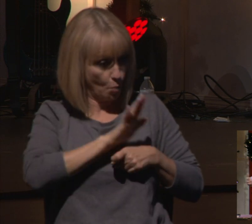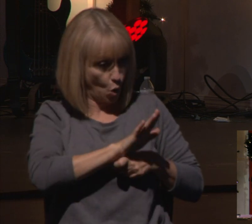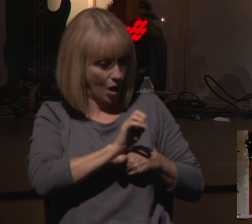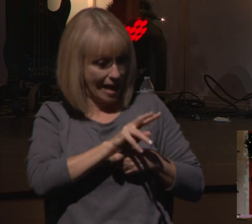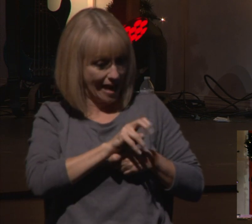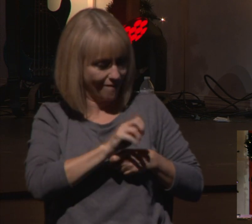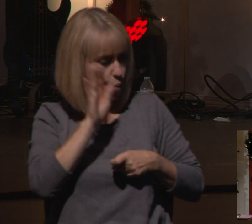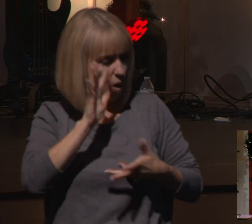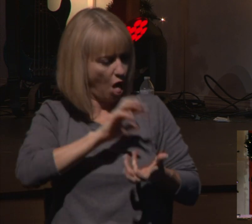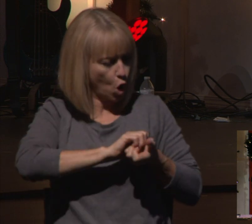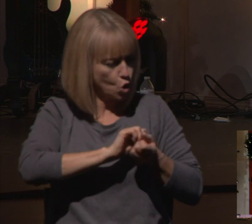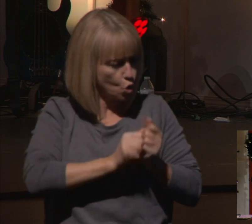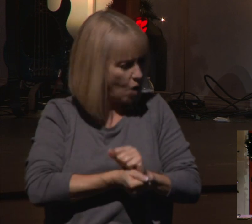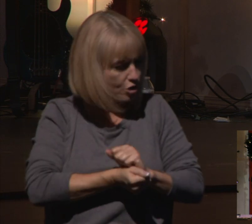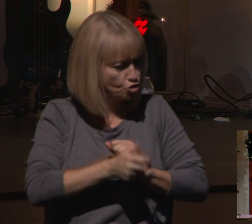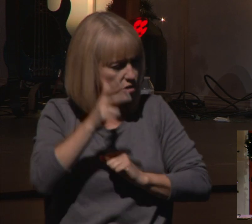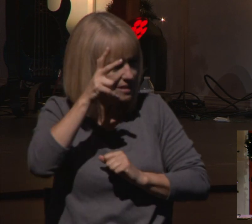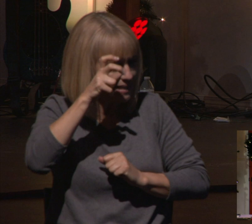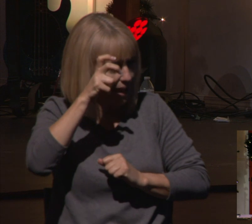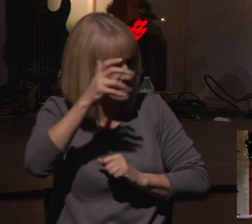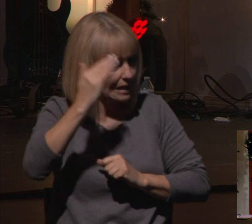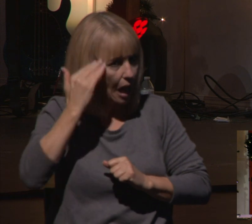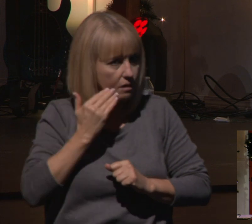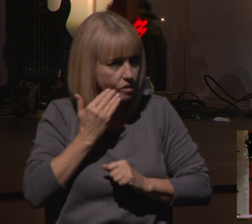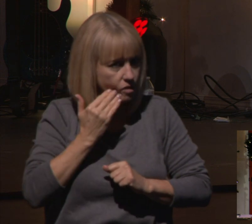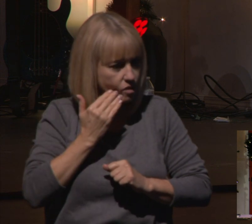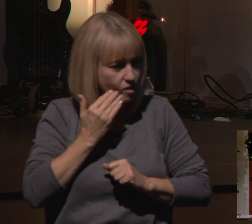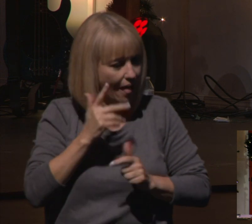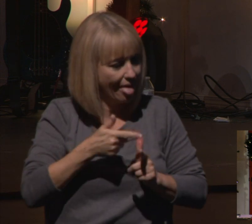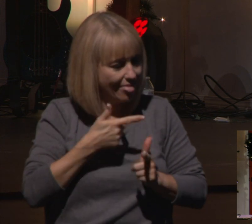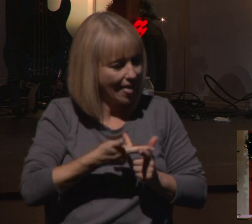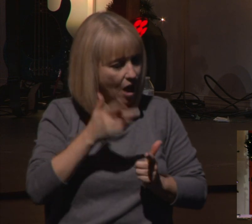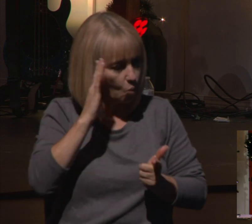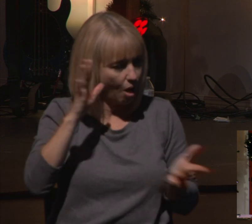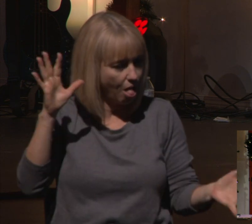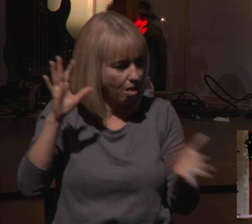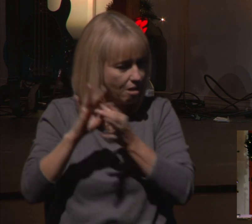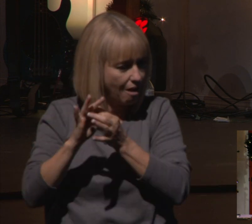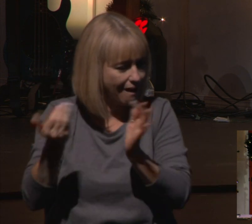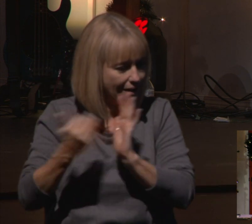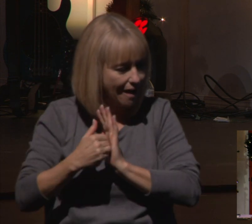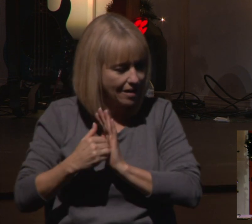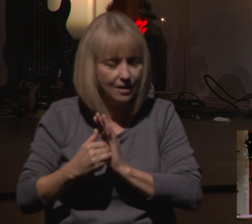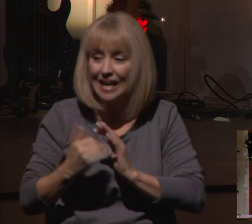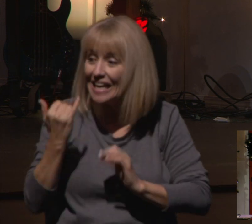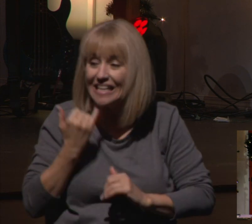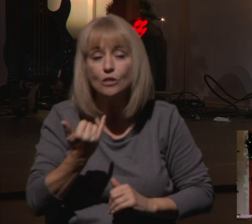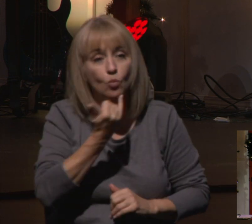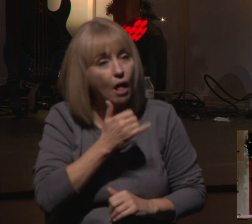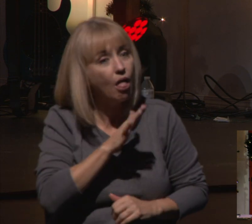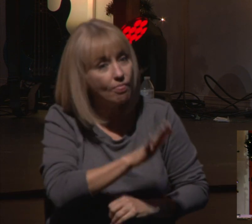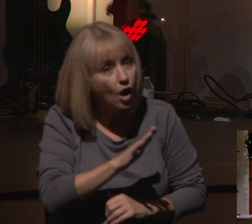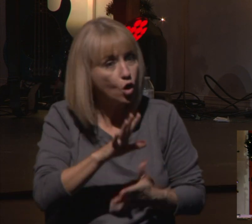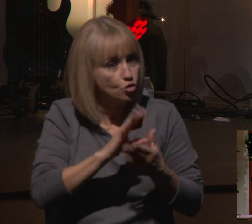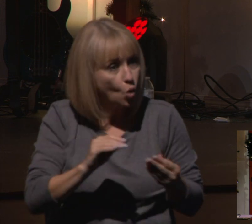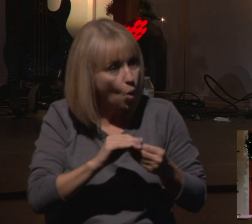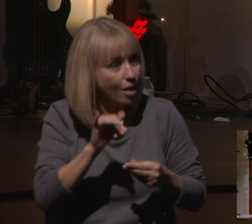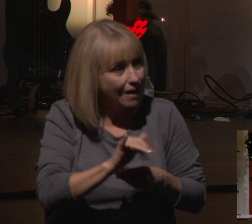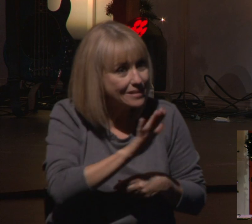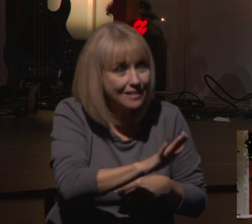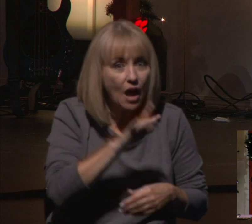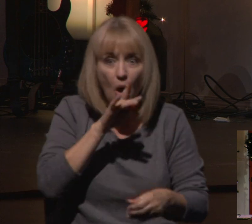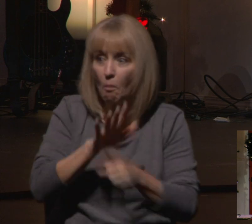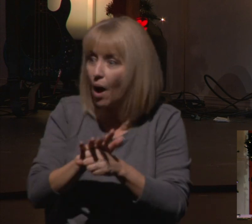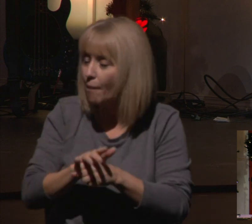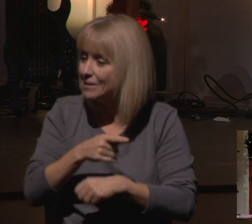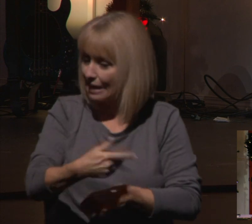and you'll be welcomed back into your relationship. This is the story of Israel. Israel's given a promised land, and they're told to